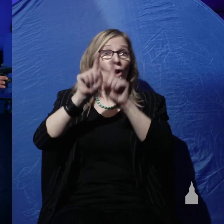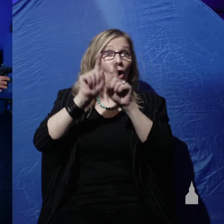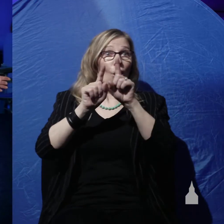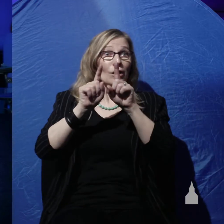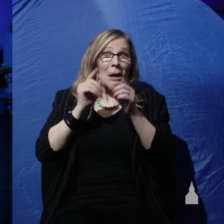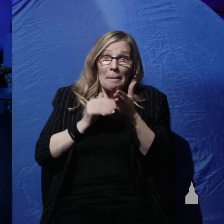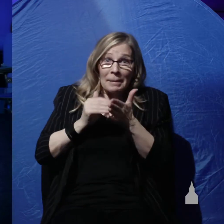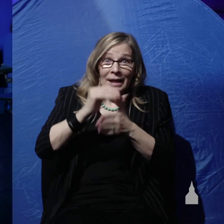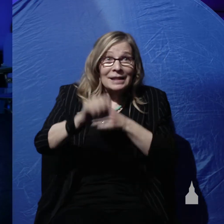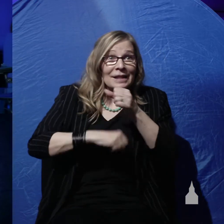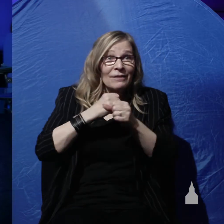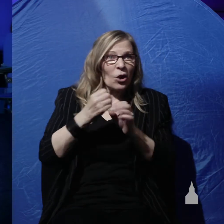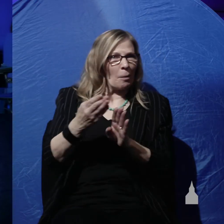before he makes man.